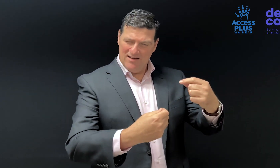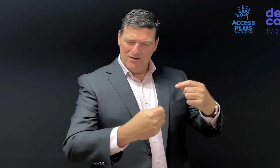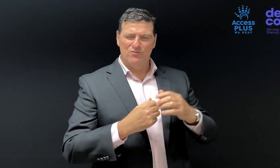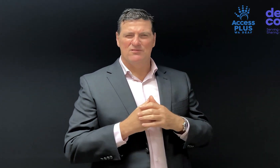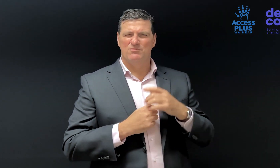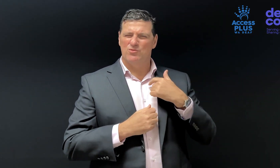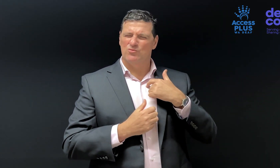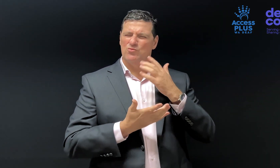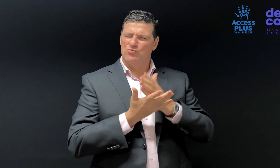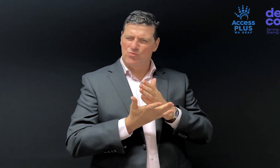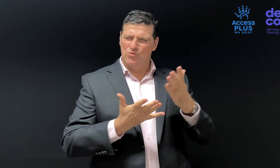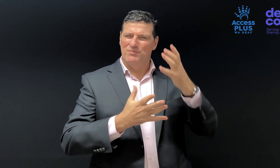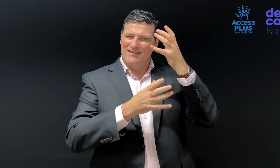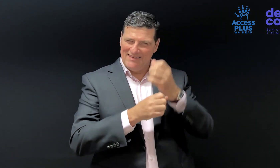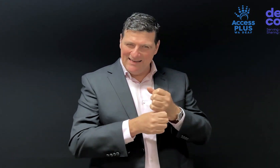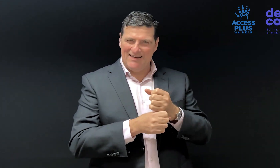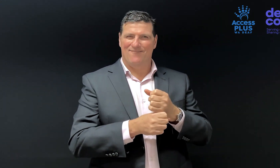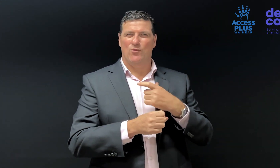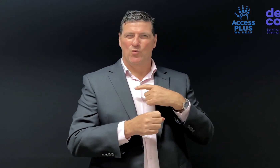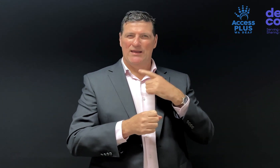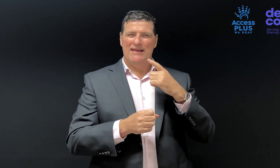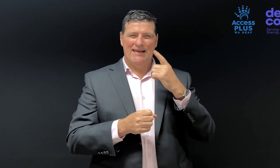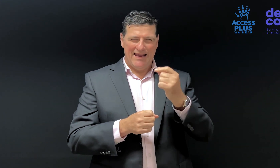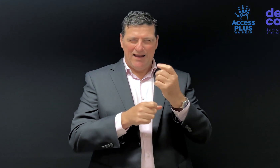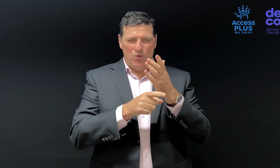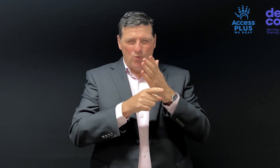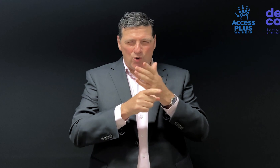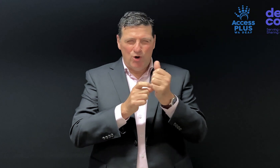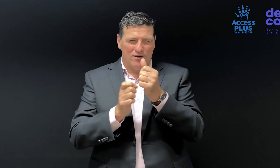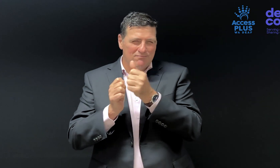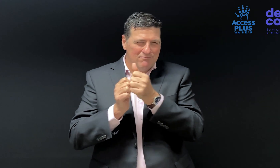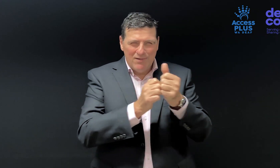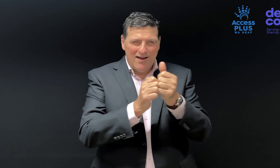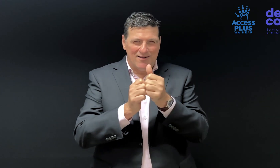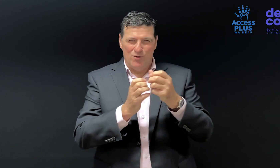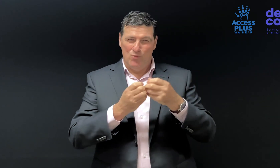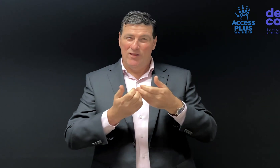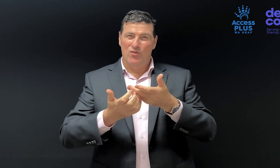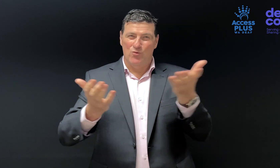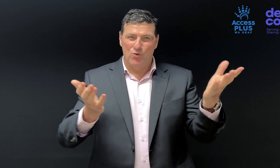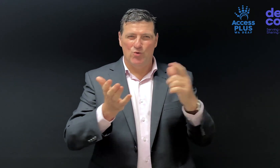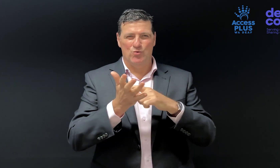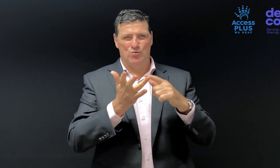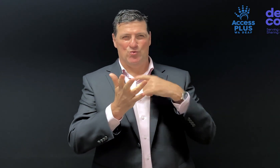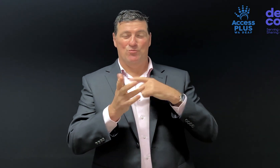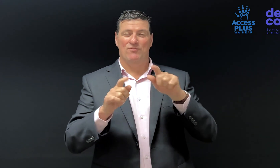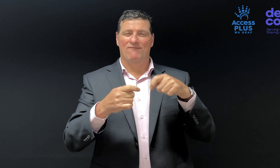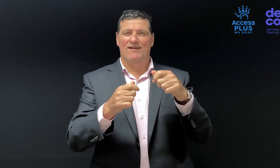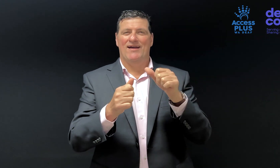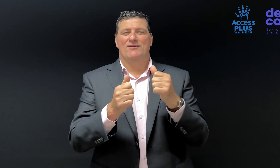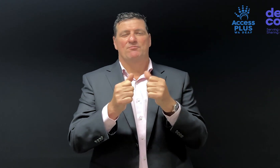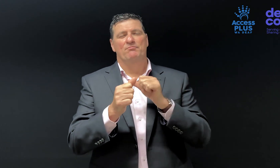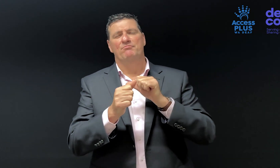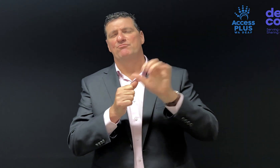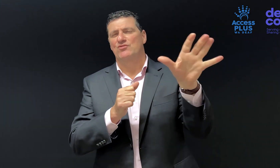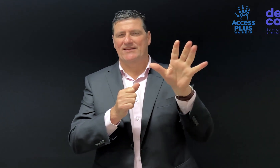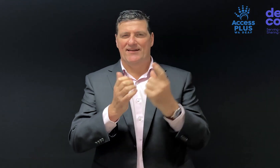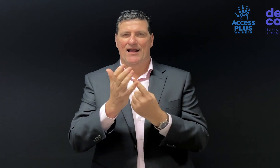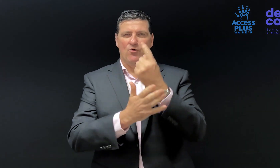The reason we accepted this invitation is because we believe we can work in partnership with you to provide brilliant